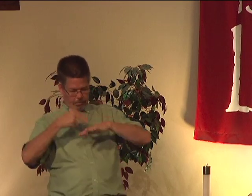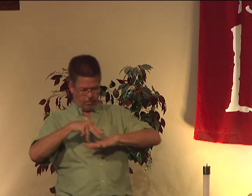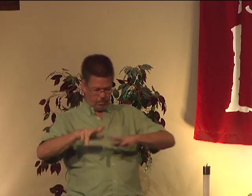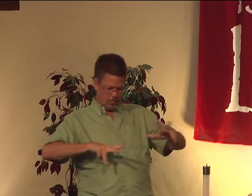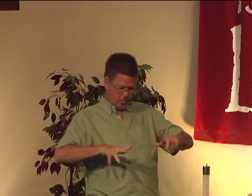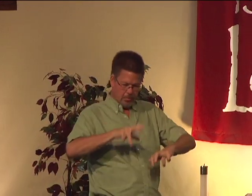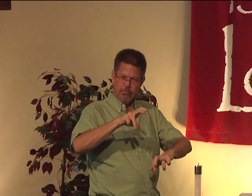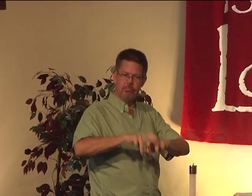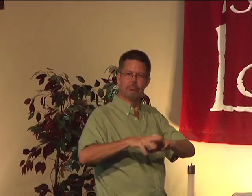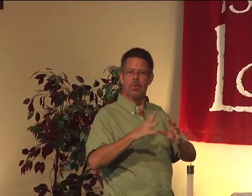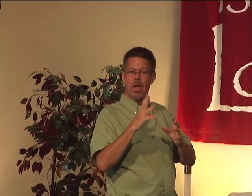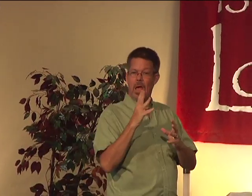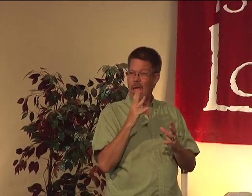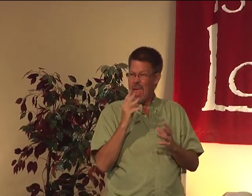church, oh my word, she's up and ready.